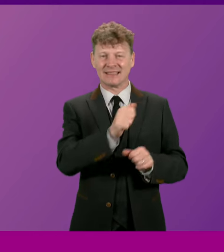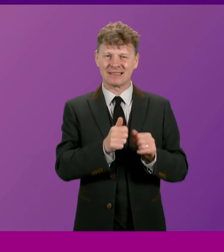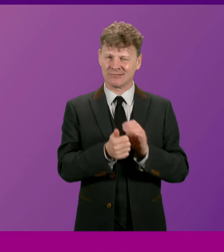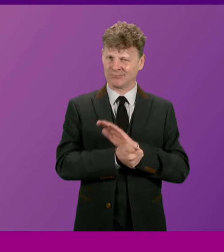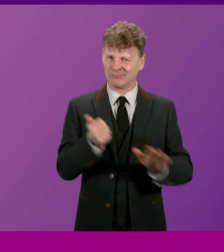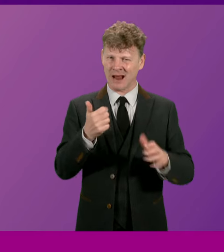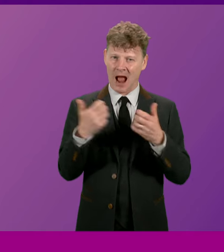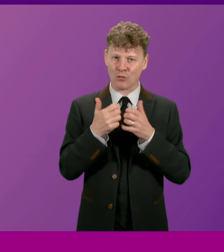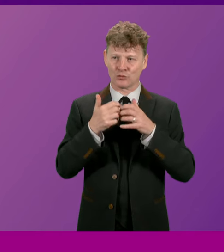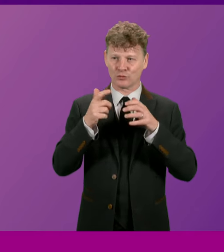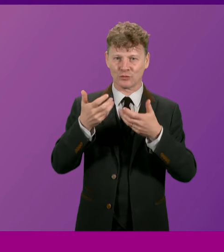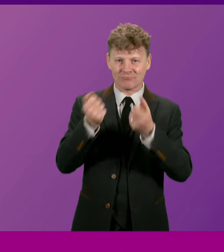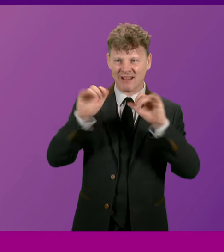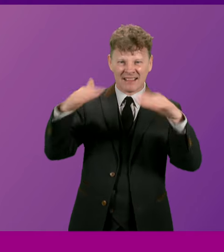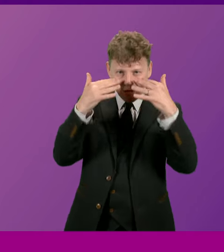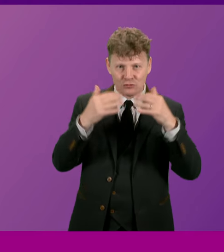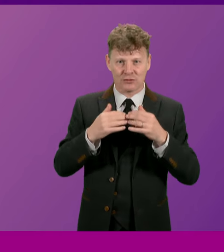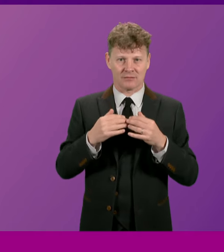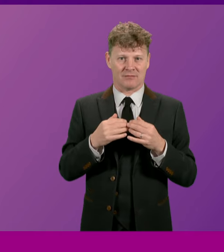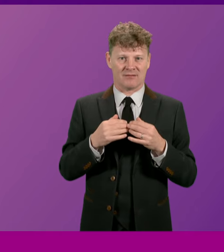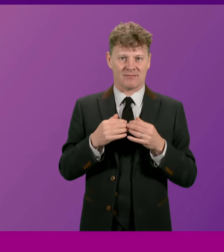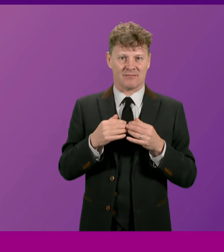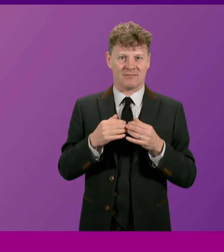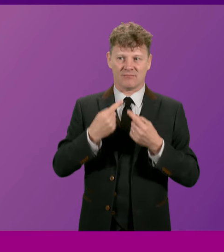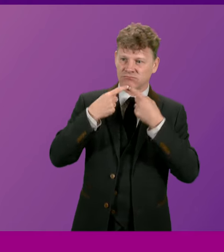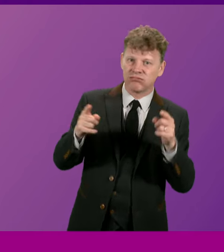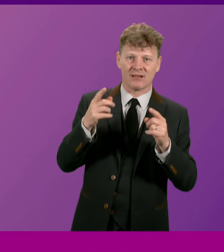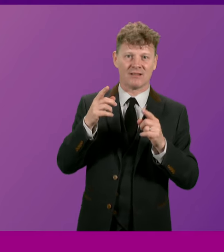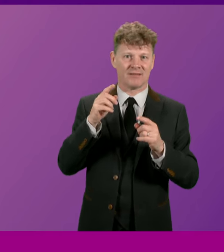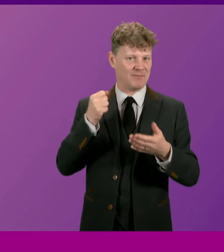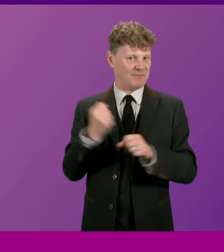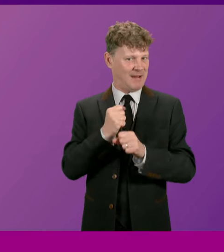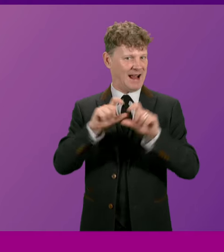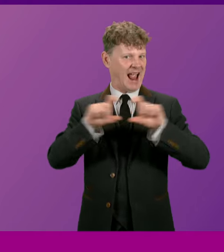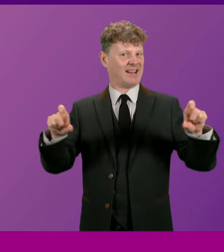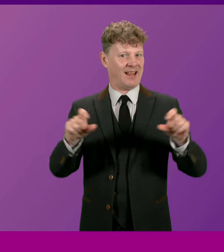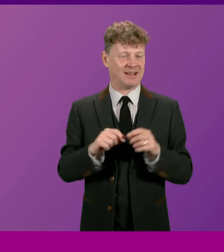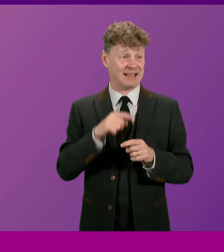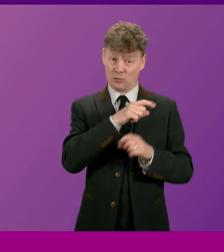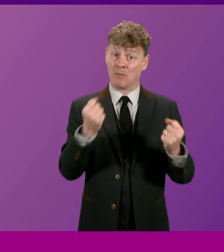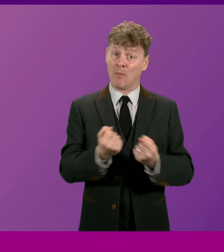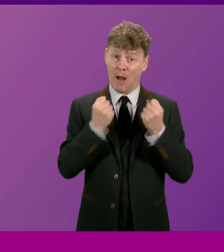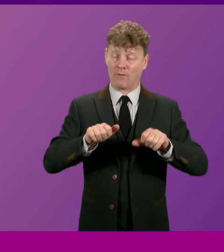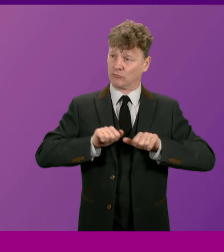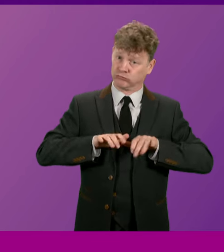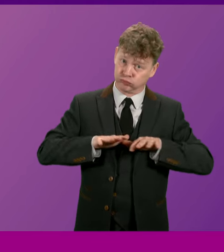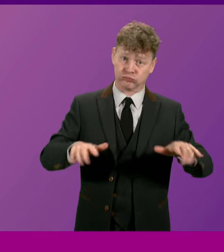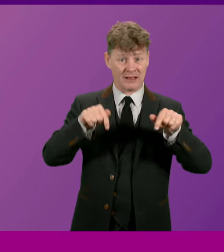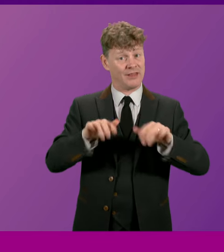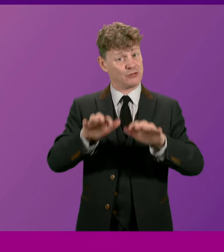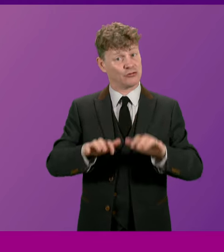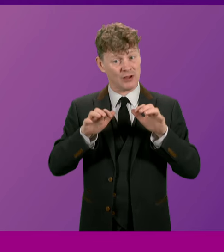how to grab attention and to make headlines. He was a powerful and commanding presence in this chamber and in the House of Commons.